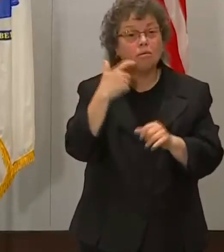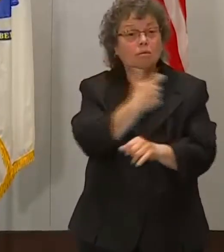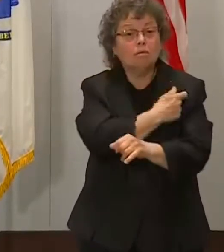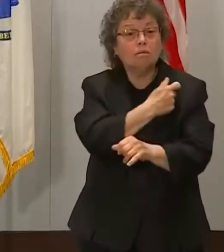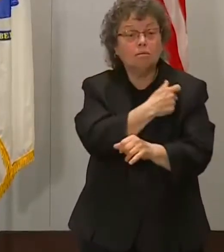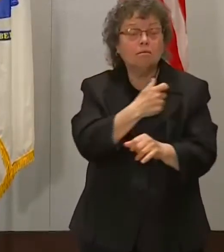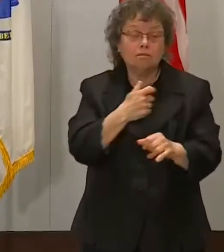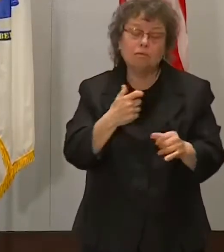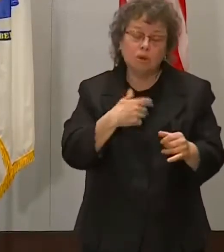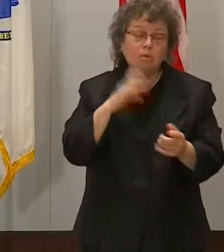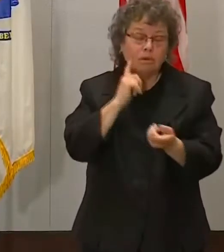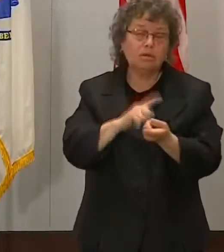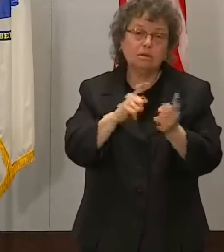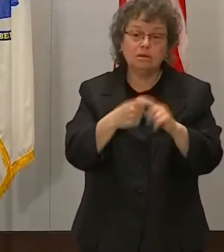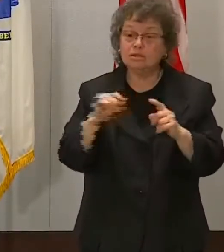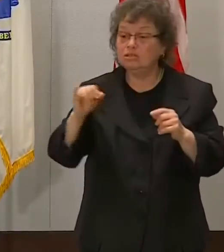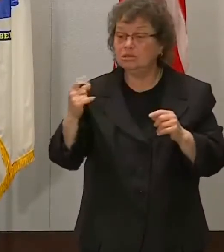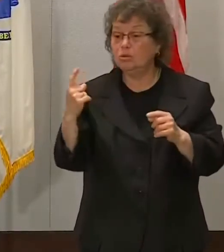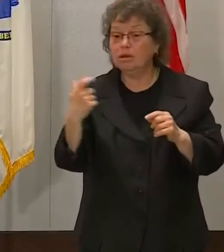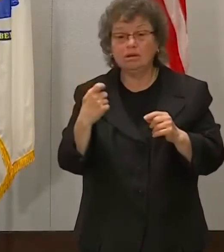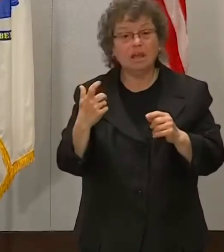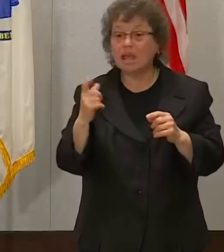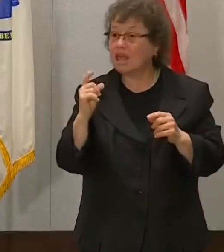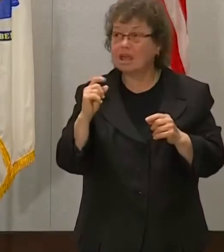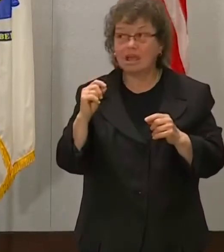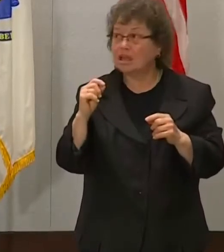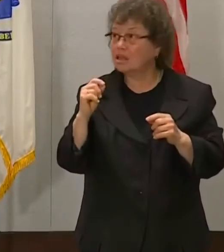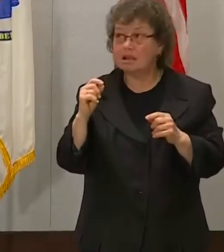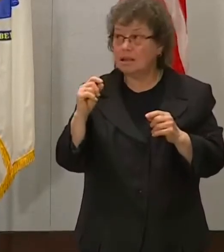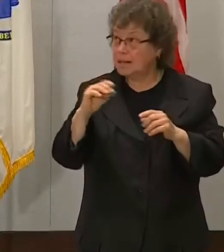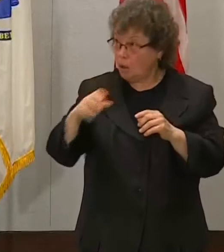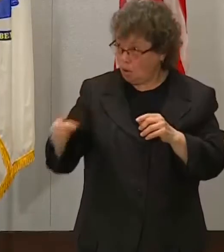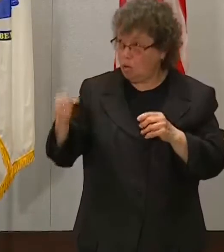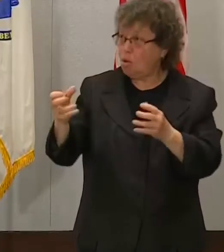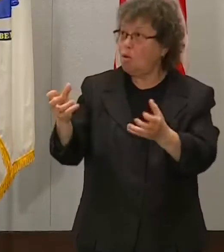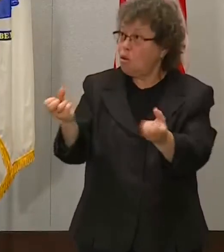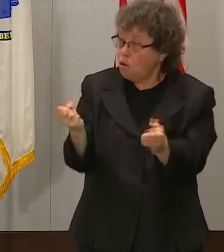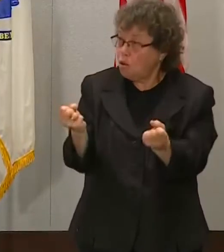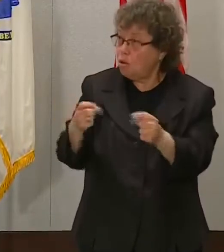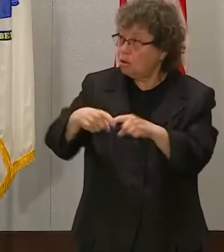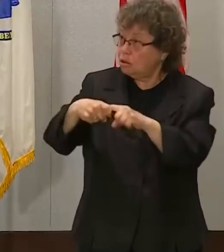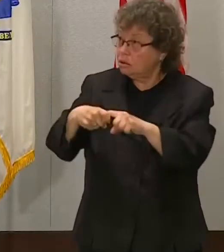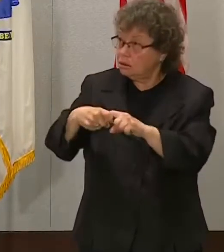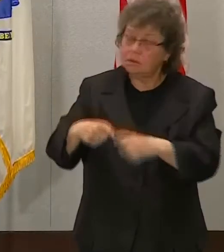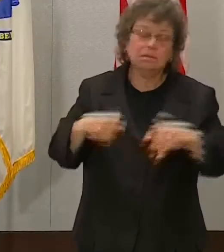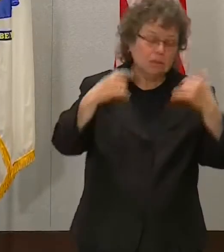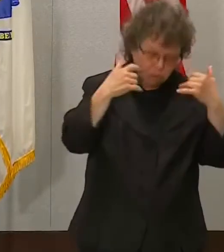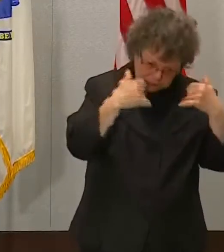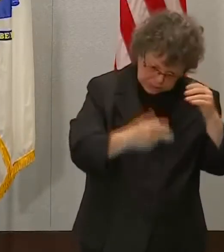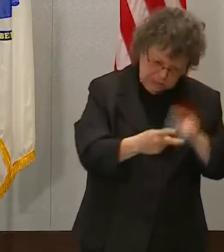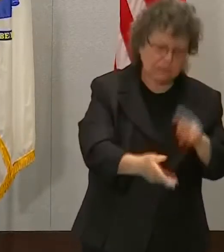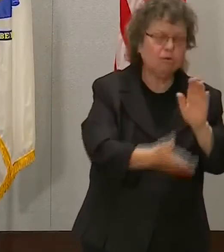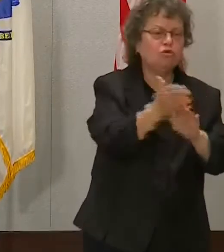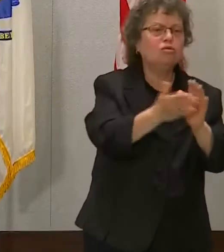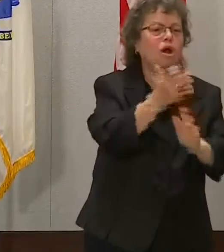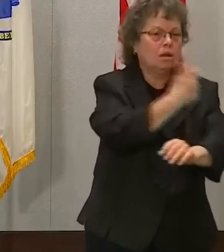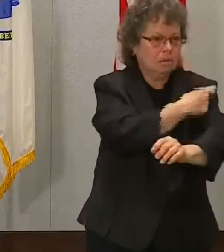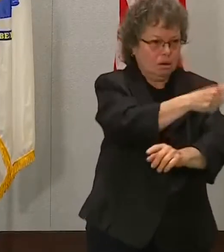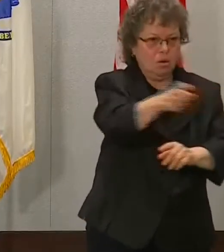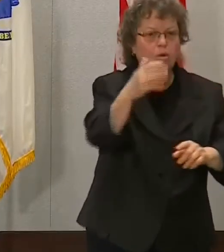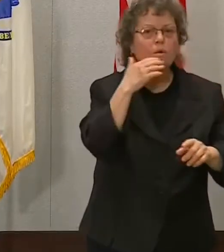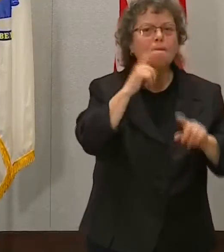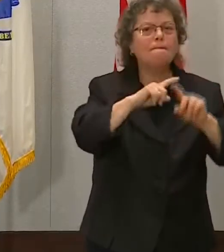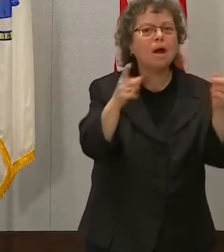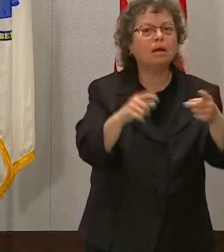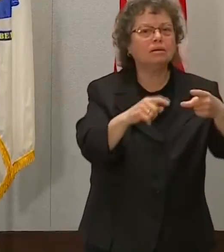-dose program. So if that's what we need to do, it's not to stop the homebound program at all. We'll just have to – we'll convert it